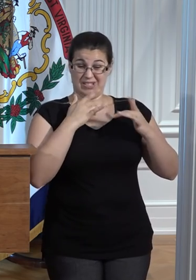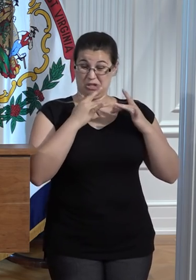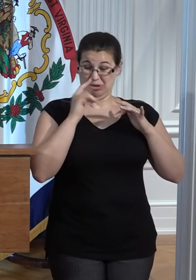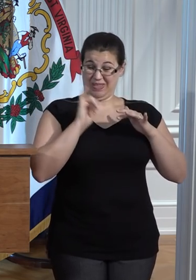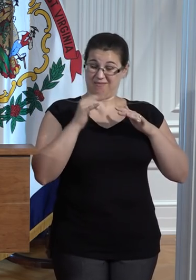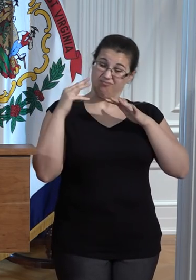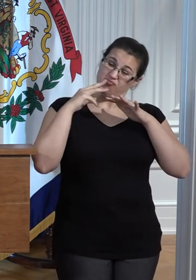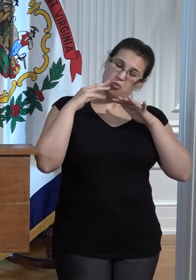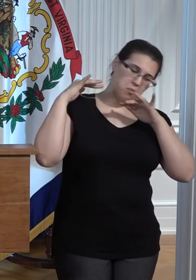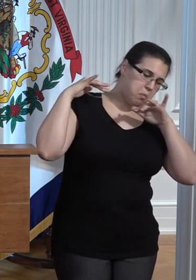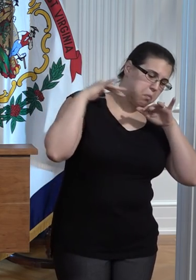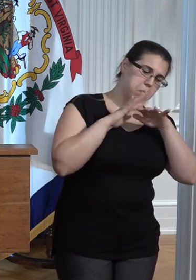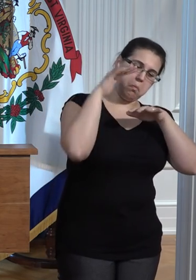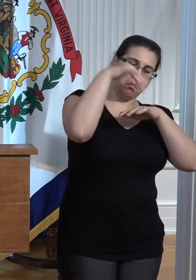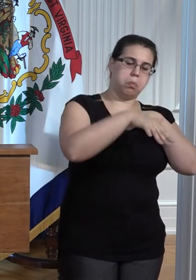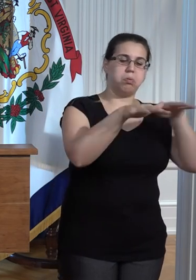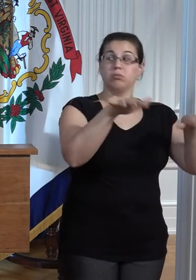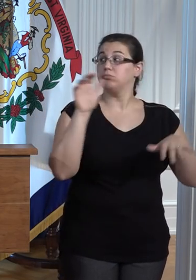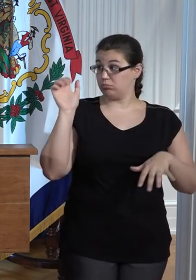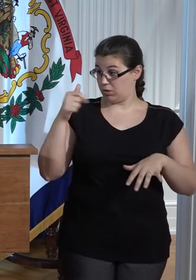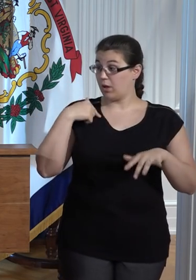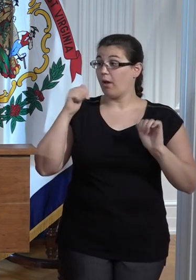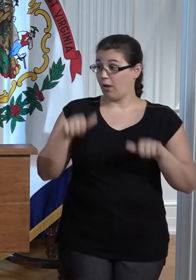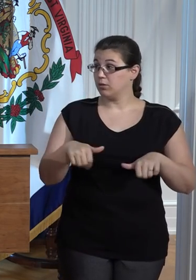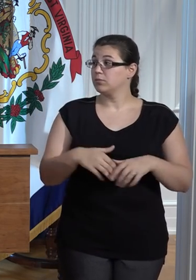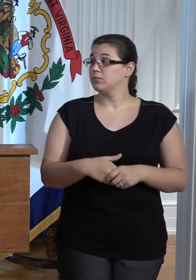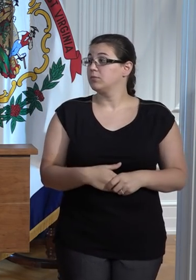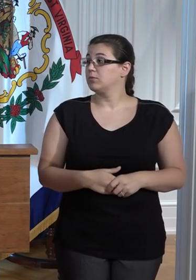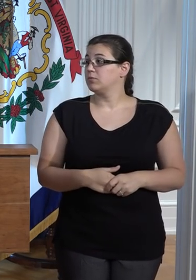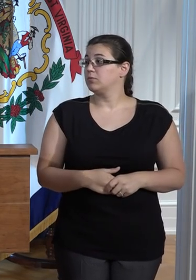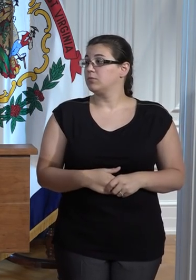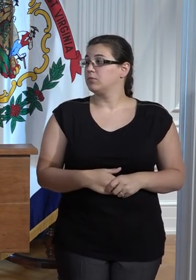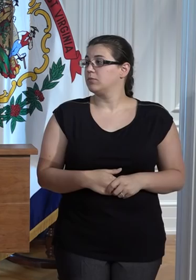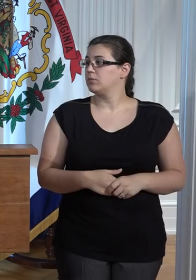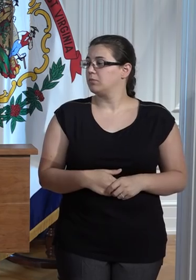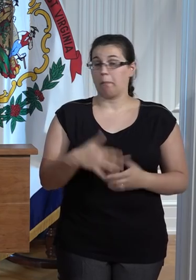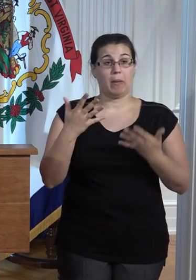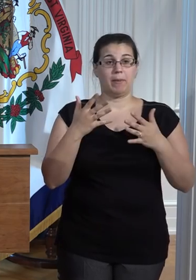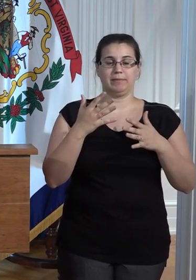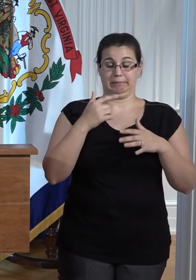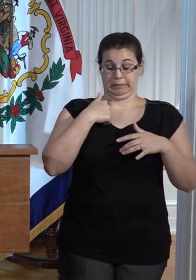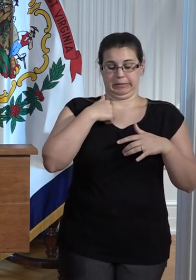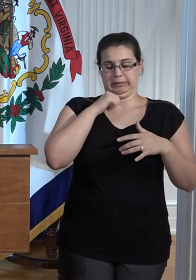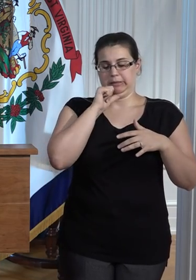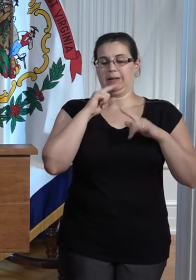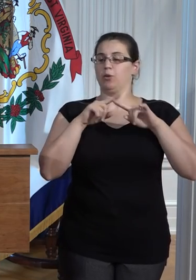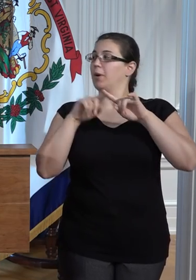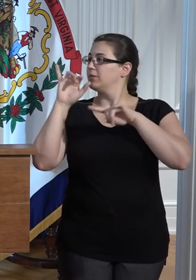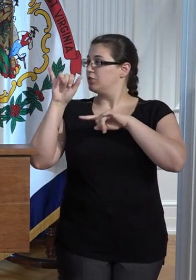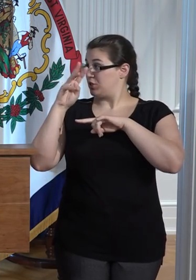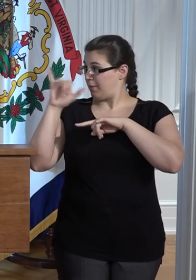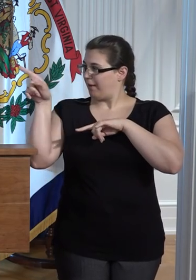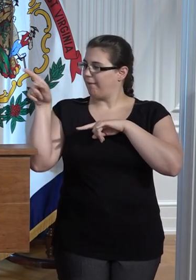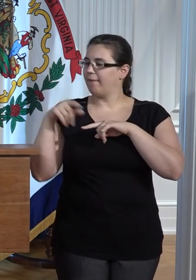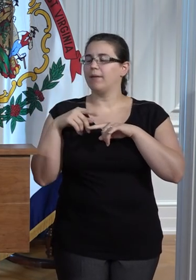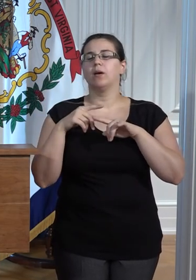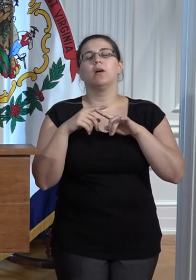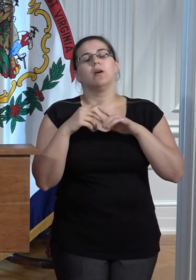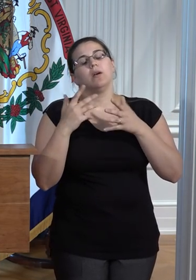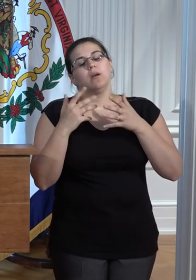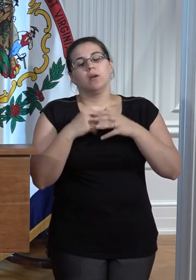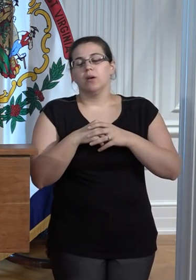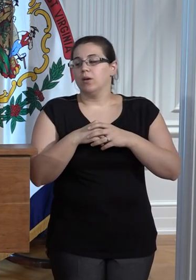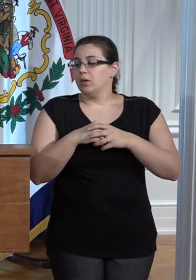there. Yes, I can talk about that, and I may have to call on Jimmy or . But anyhow,